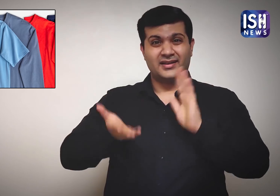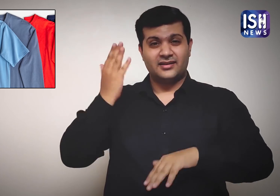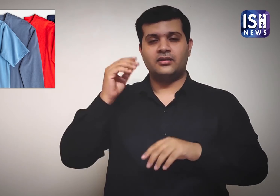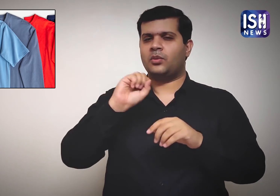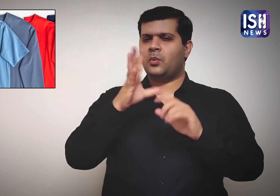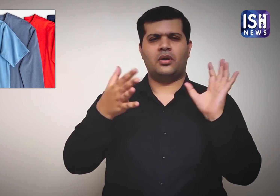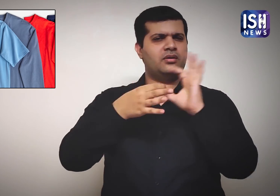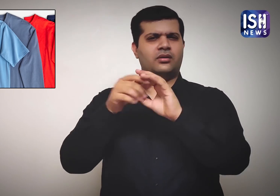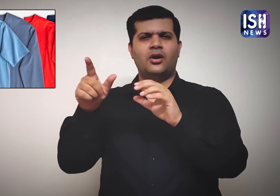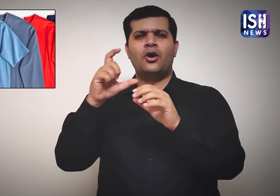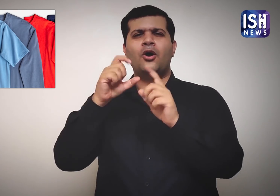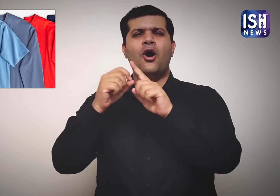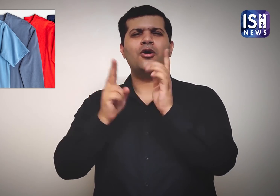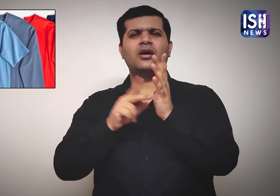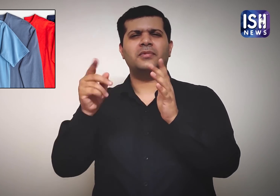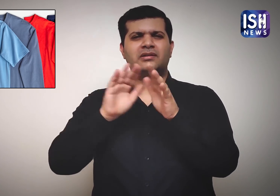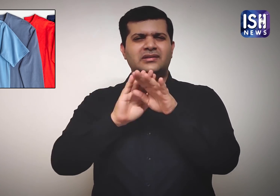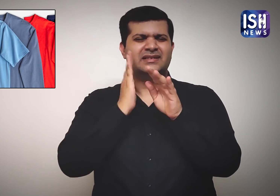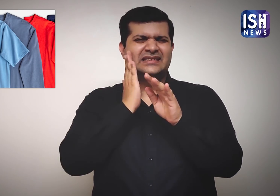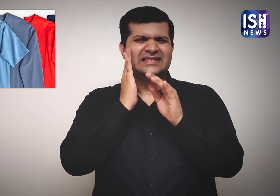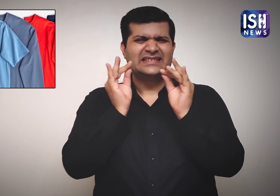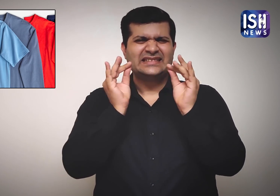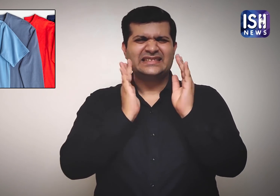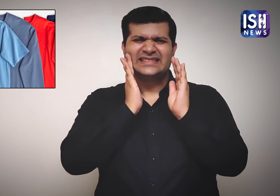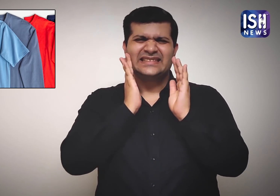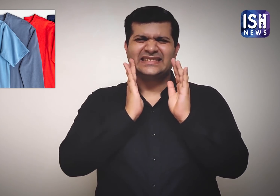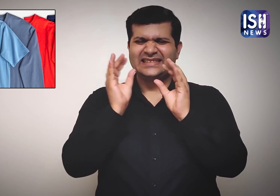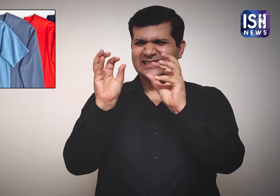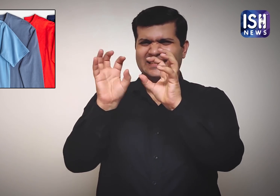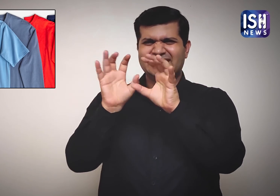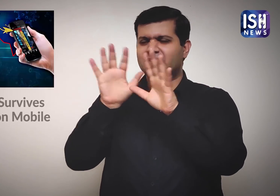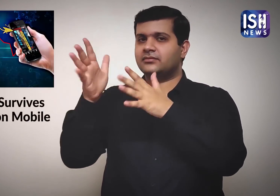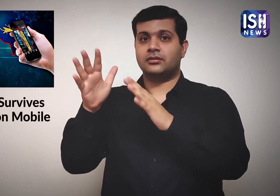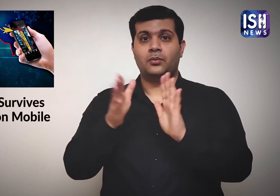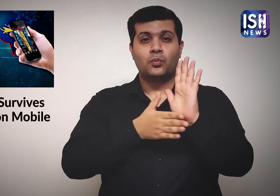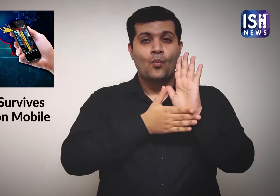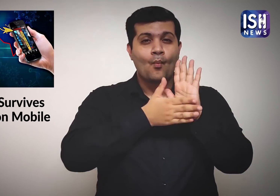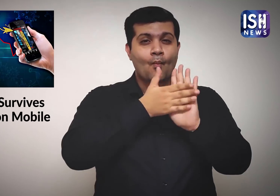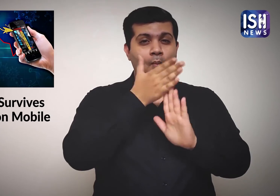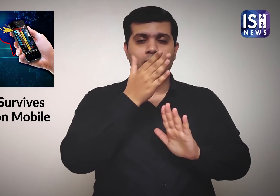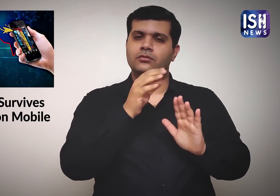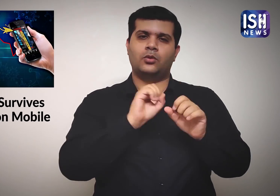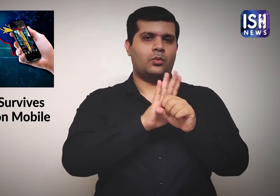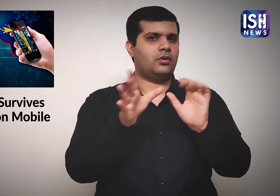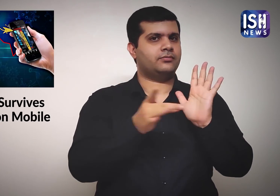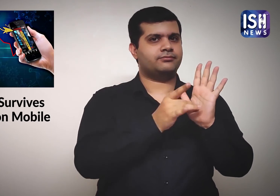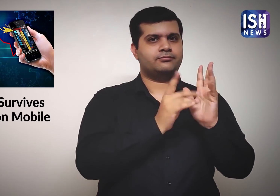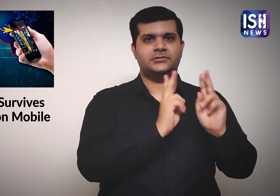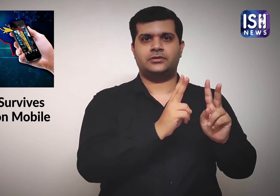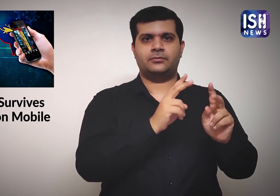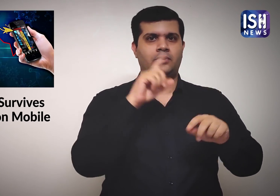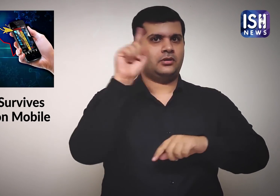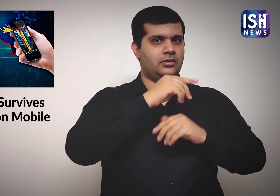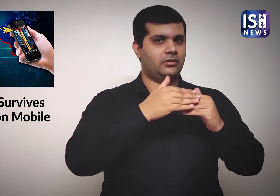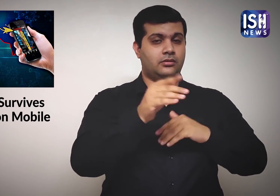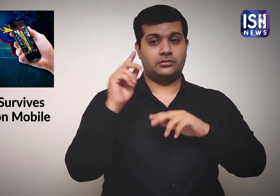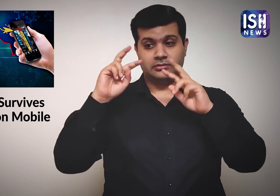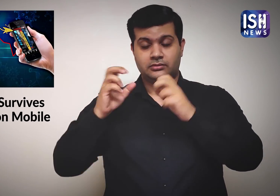When the temperature is low, coronavirus on cotton doesn't survive for long. Whereas on smooth surfaces, it stays for